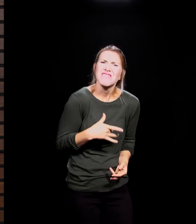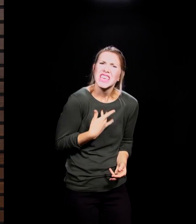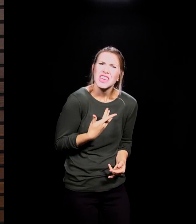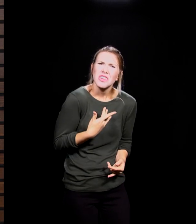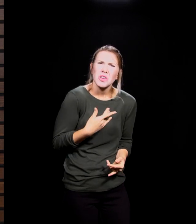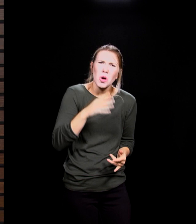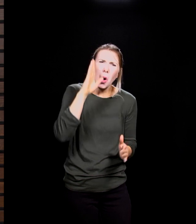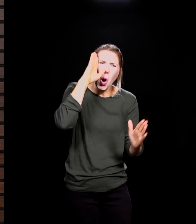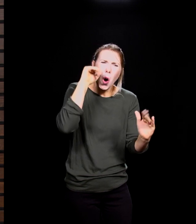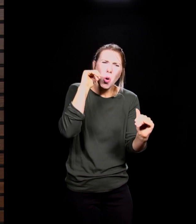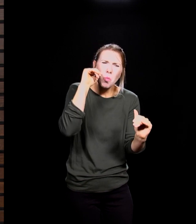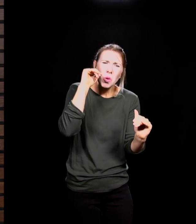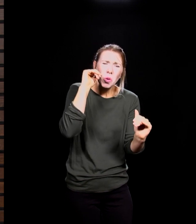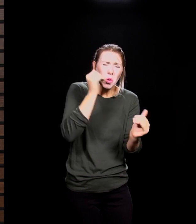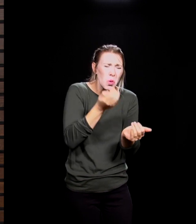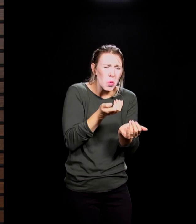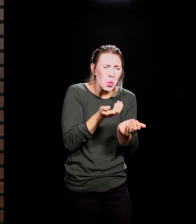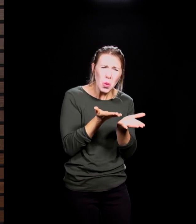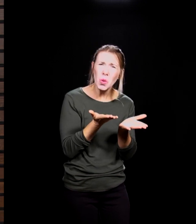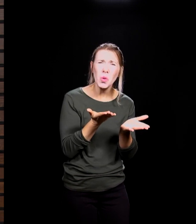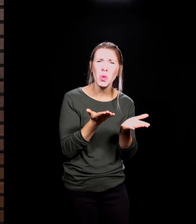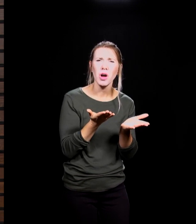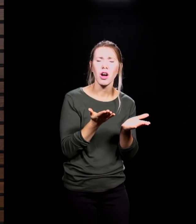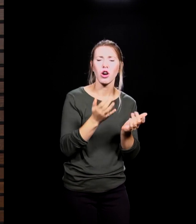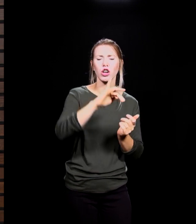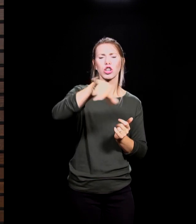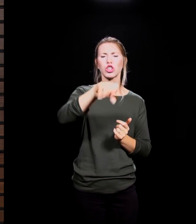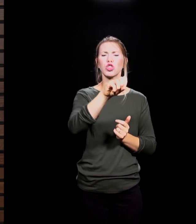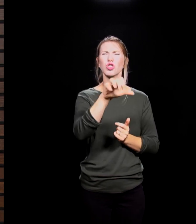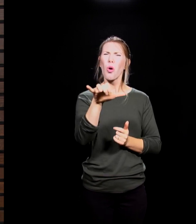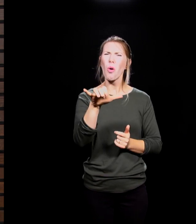this question of our joy. Joy, where are you? Security, where are you?